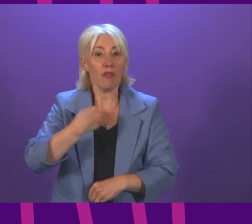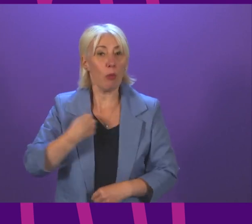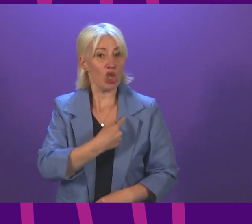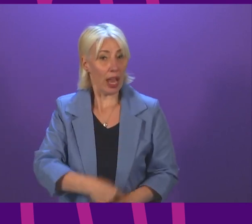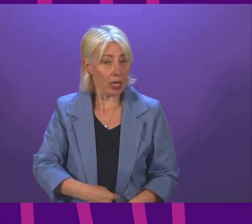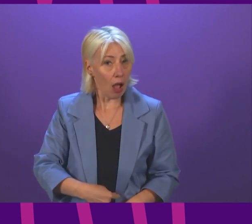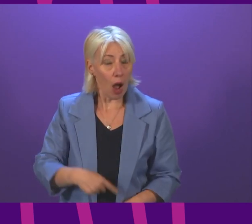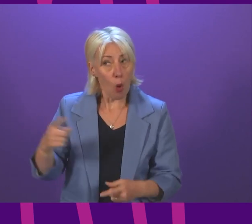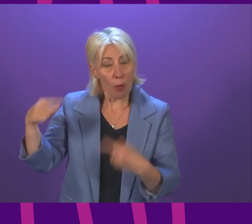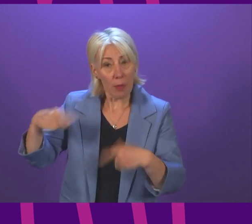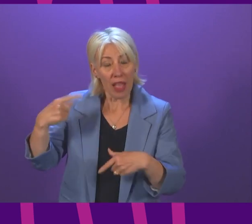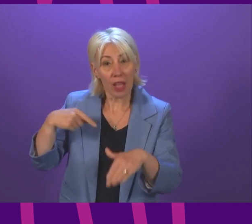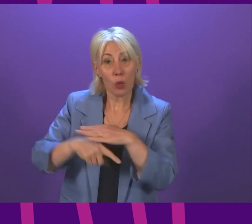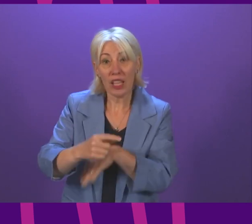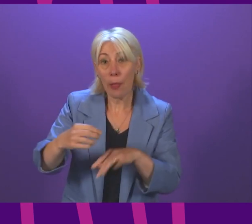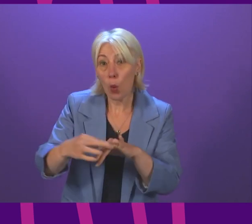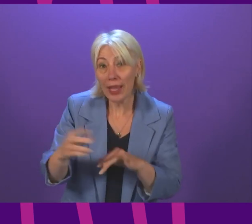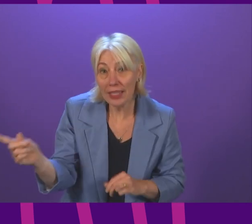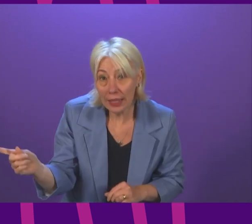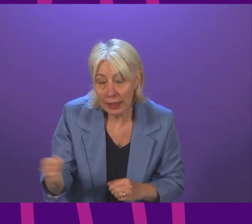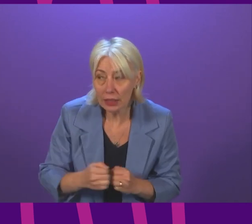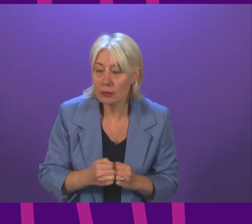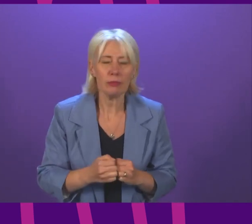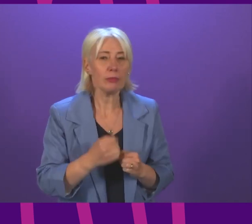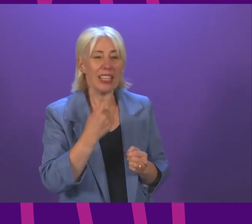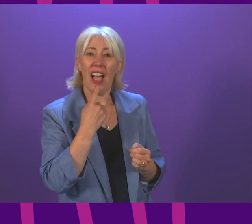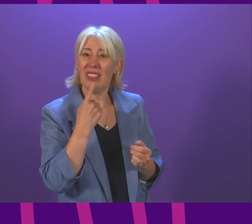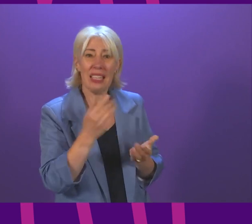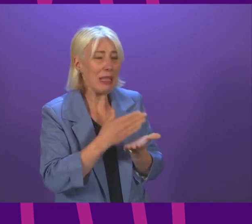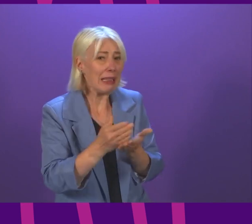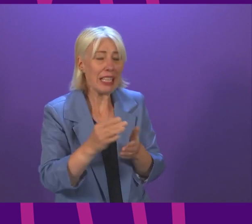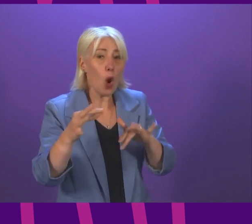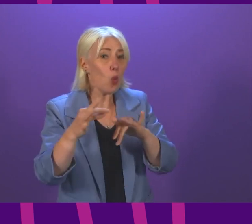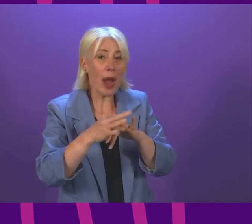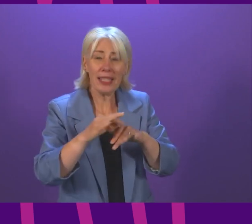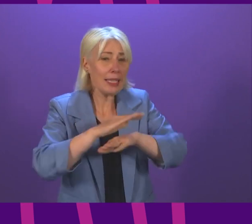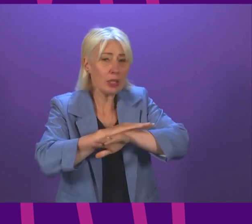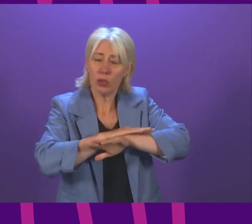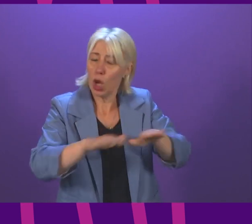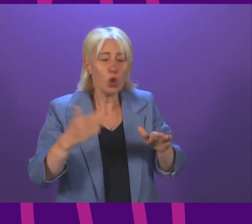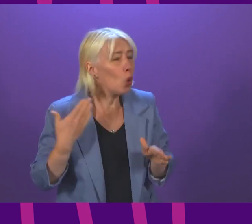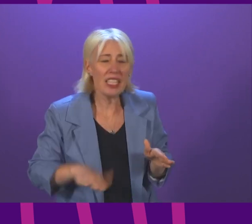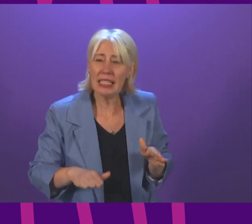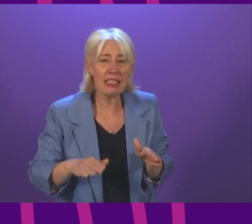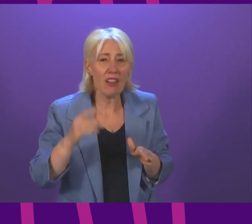First Minister as we have made clear weddings are exempt from the vaccine certification scheme